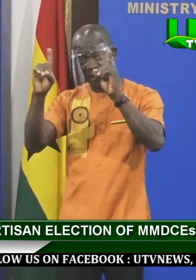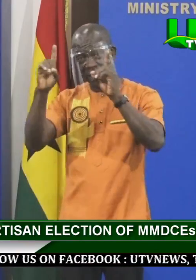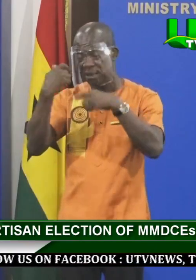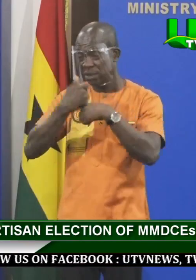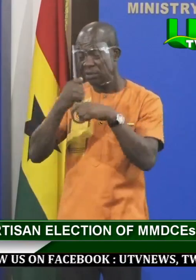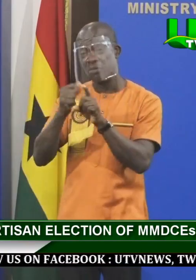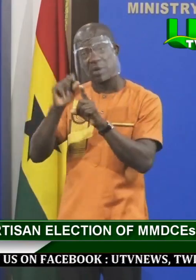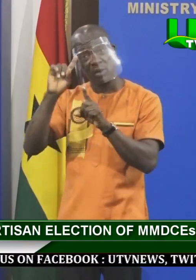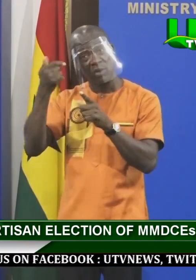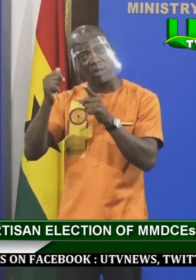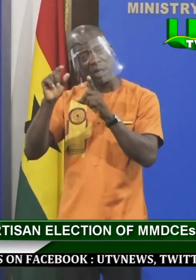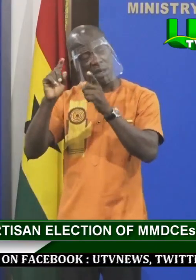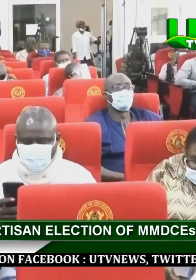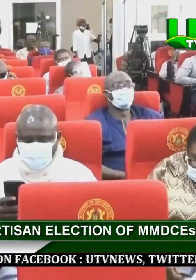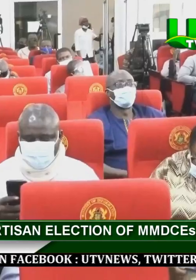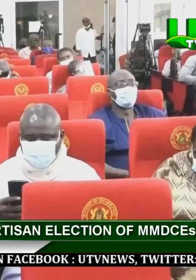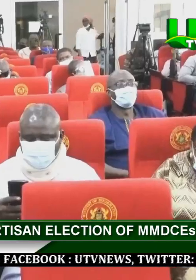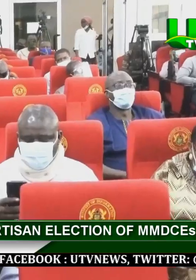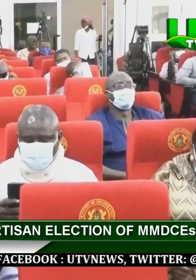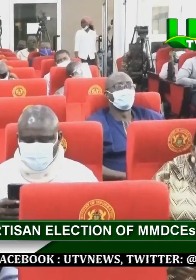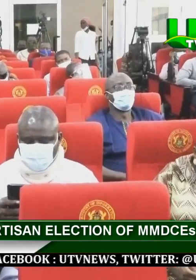the local government system partisan.